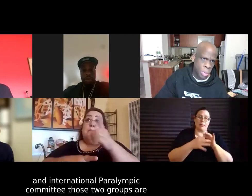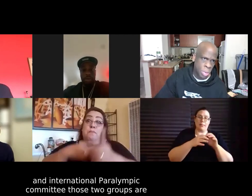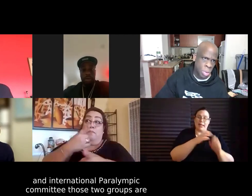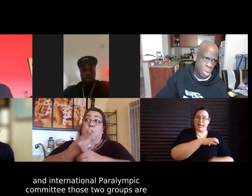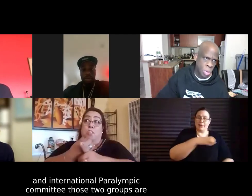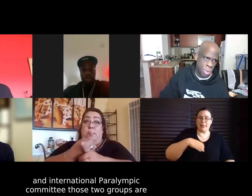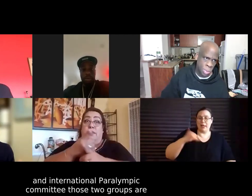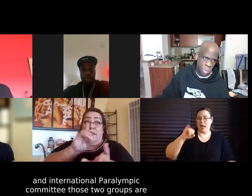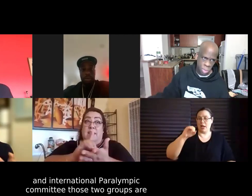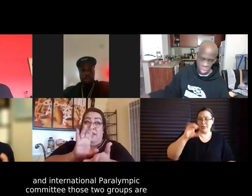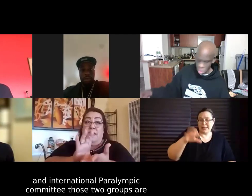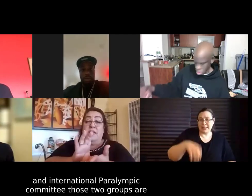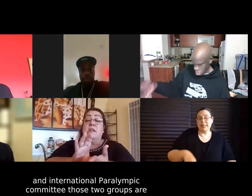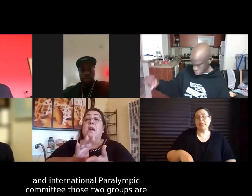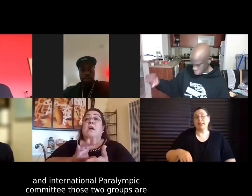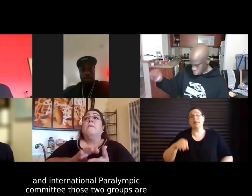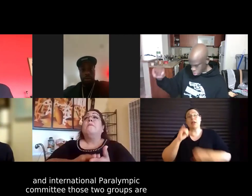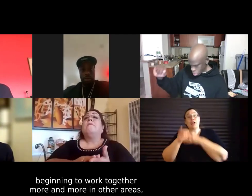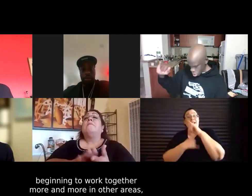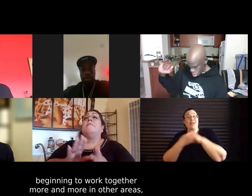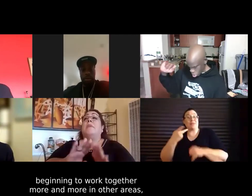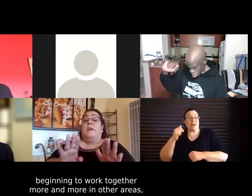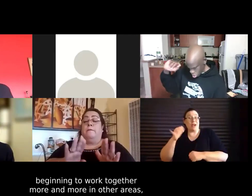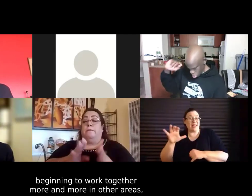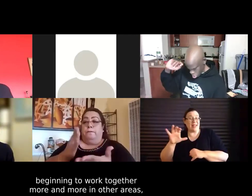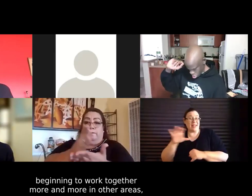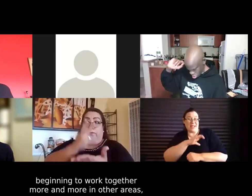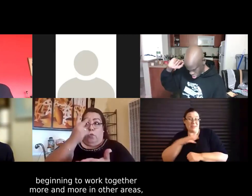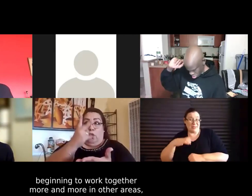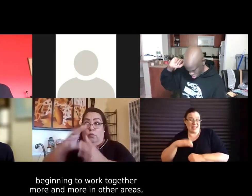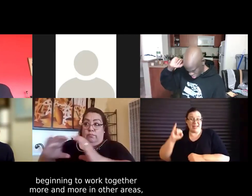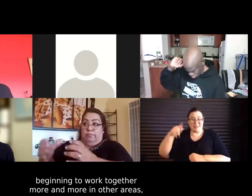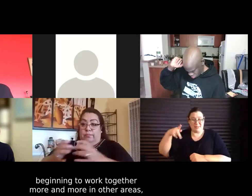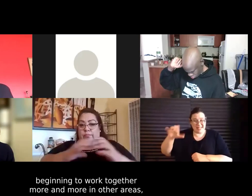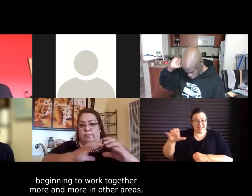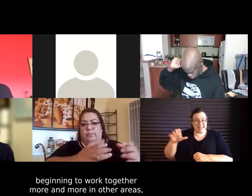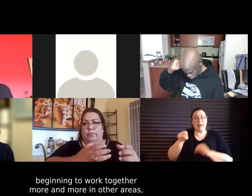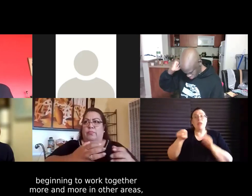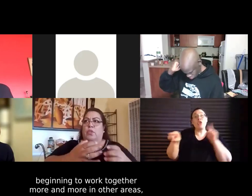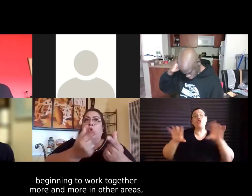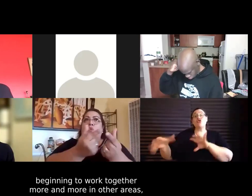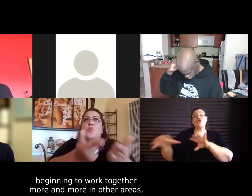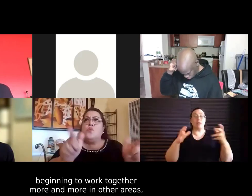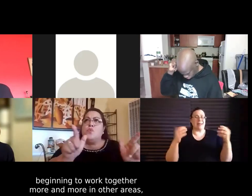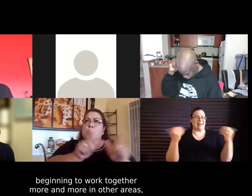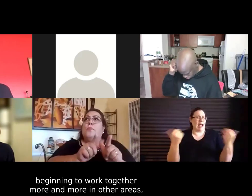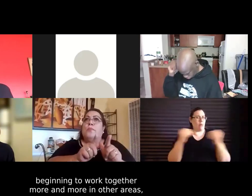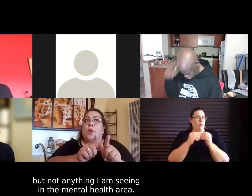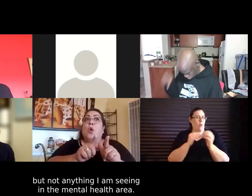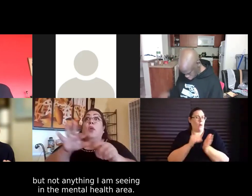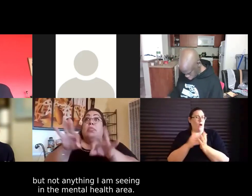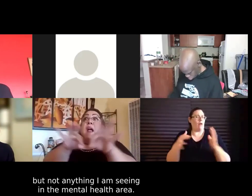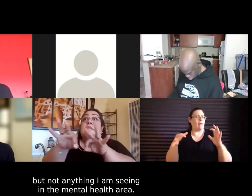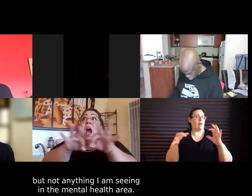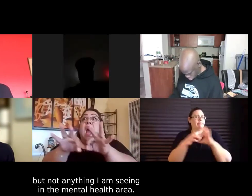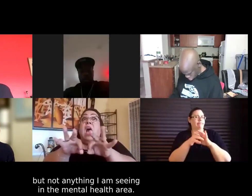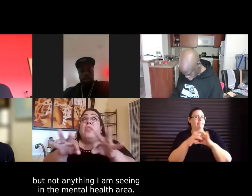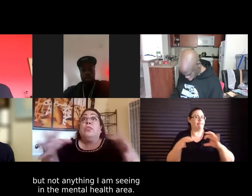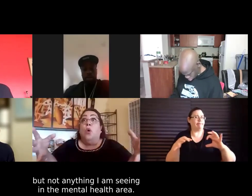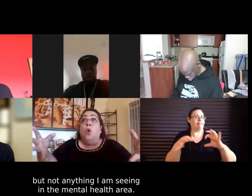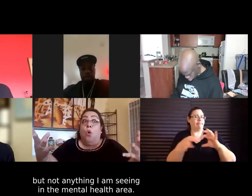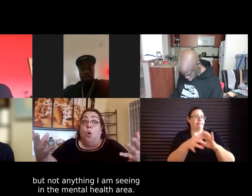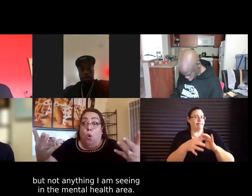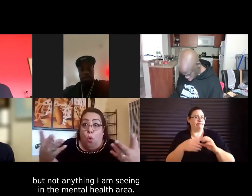committee those two groups are beginning to work together more and more in other areas but not